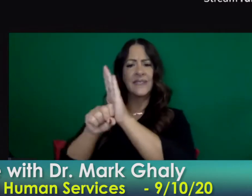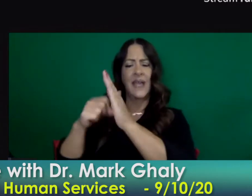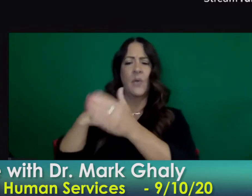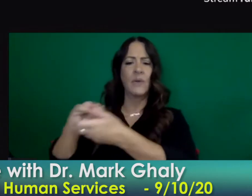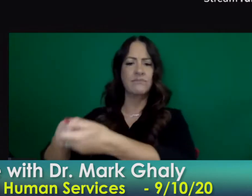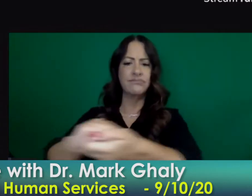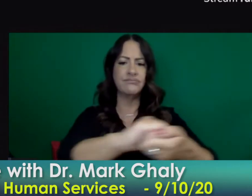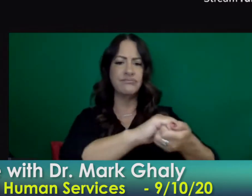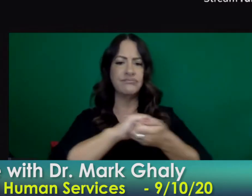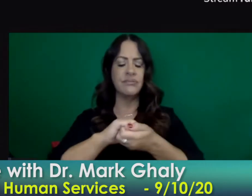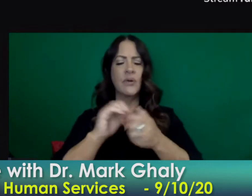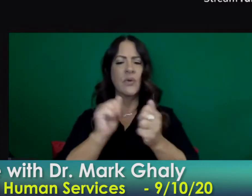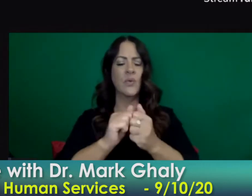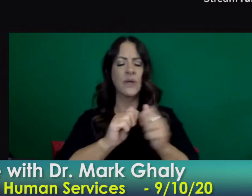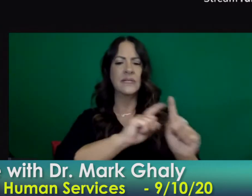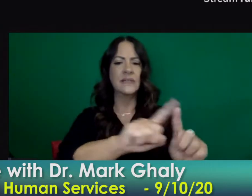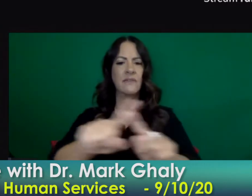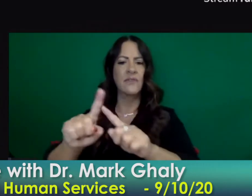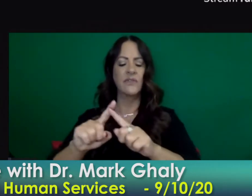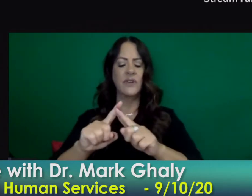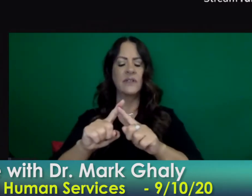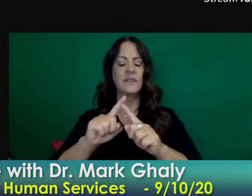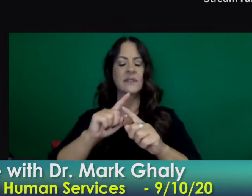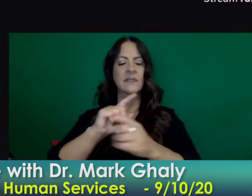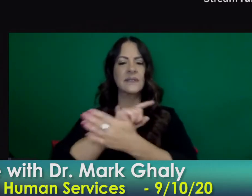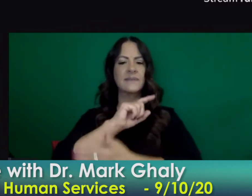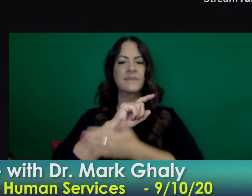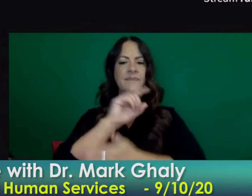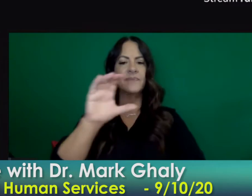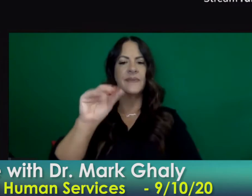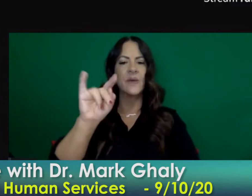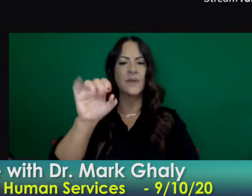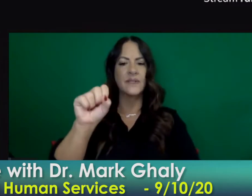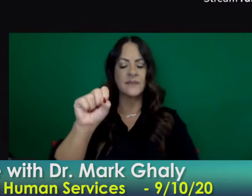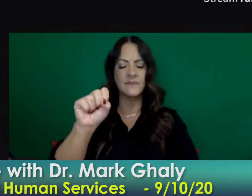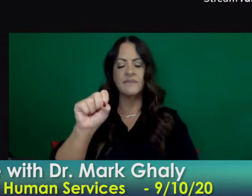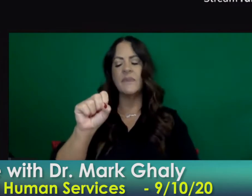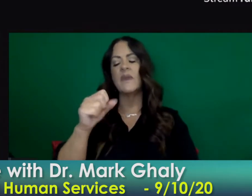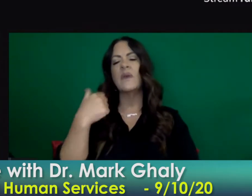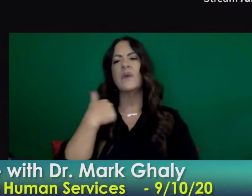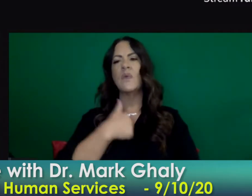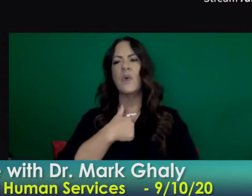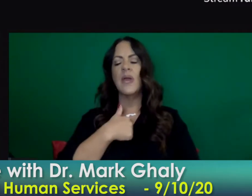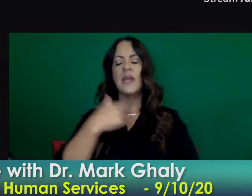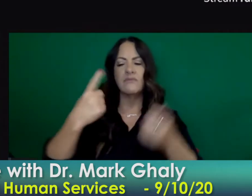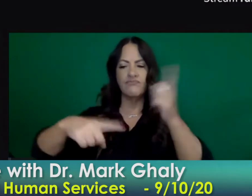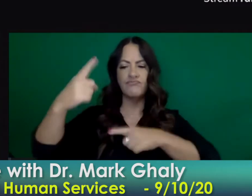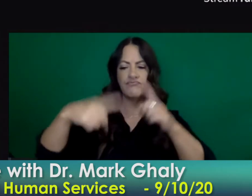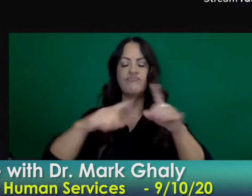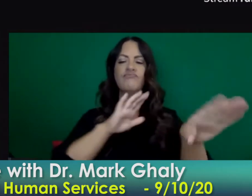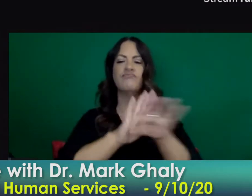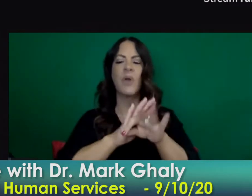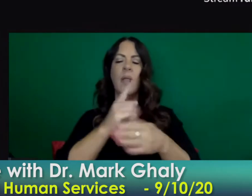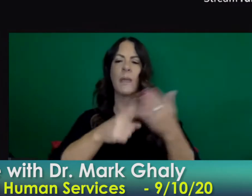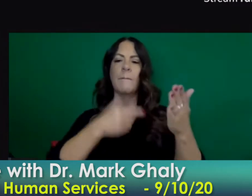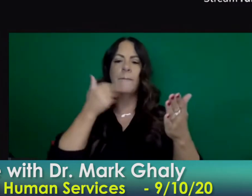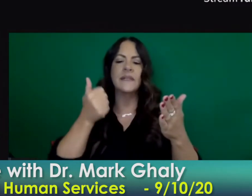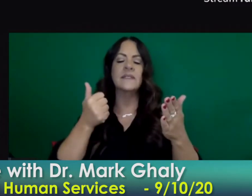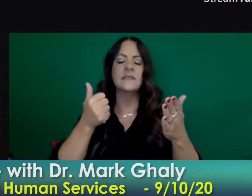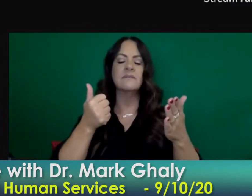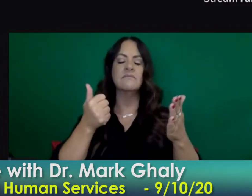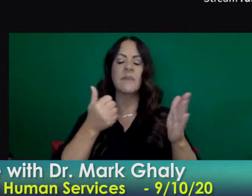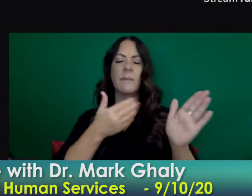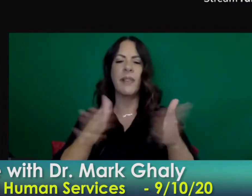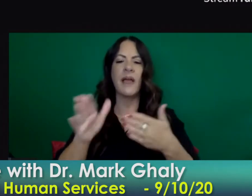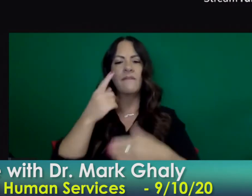county level, others to make sure we choose something that really makes sense for California. But before I go into those details,